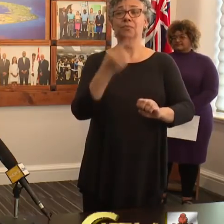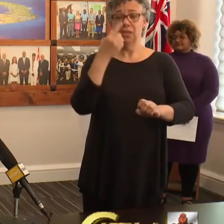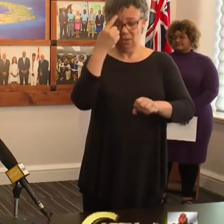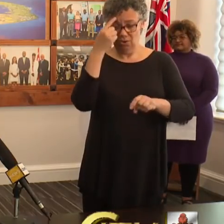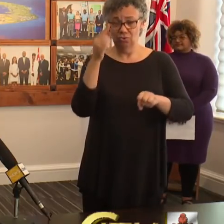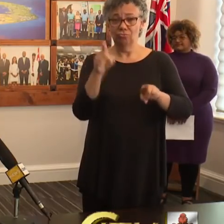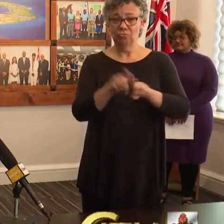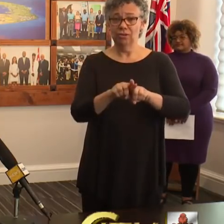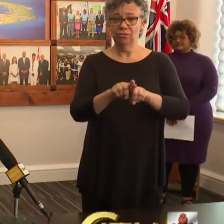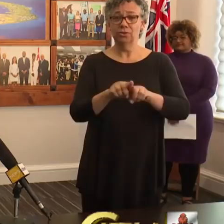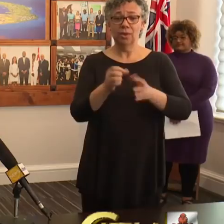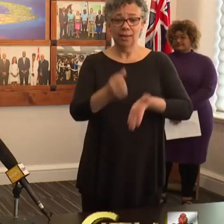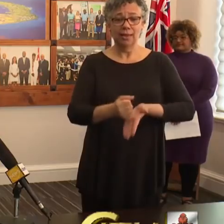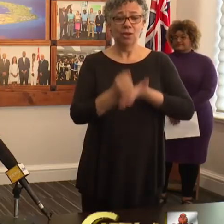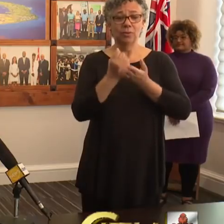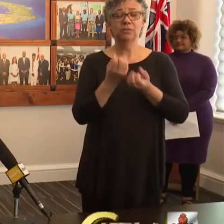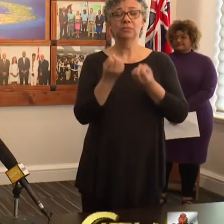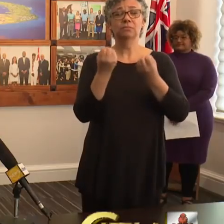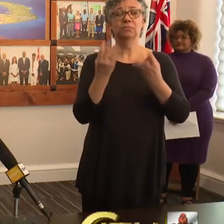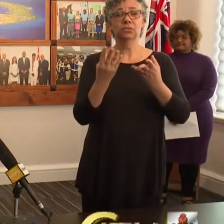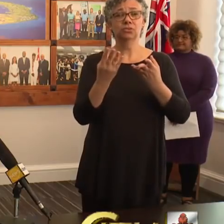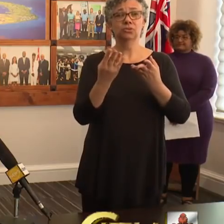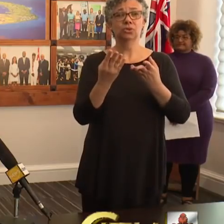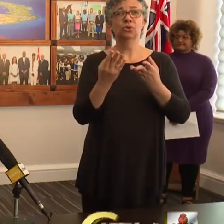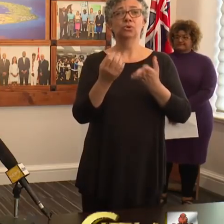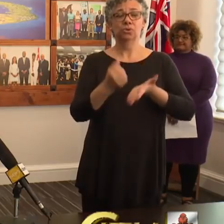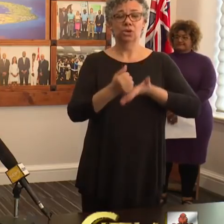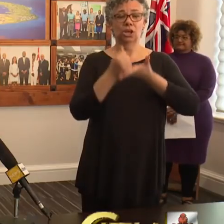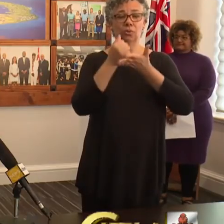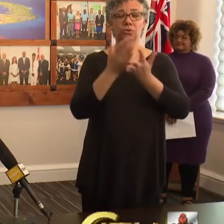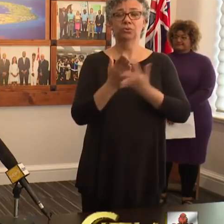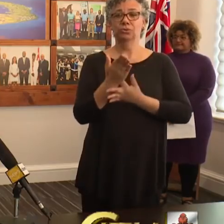can do to help to find a way through. Thank you.